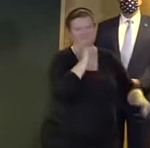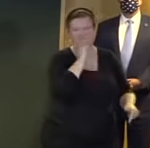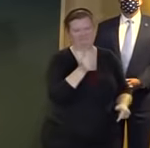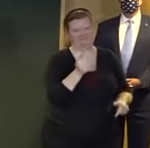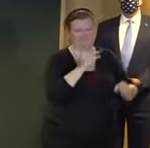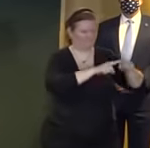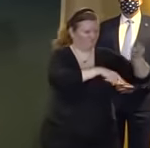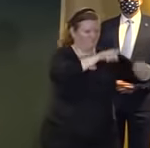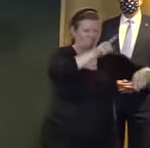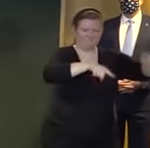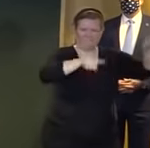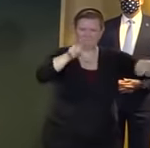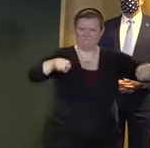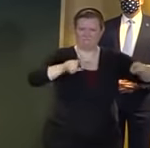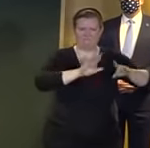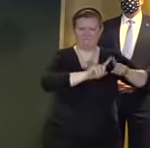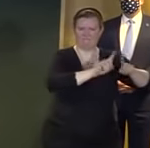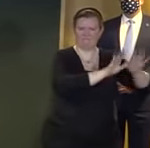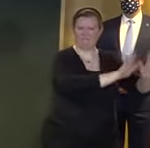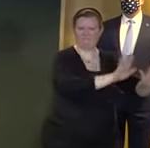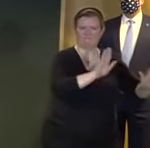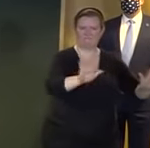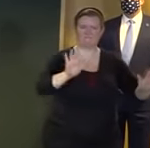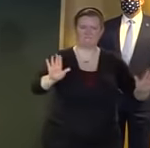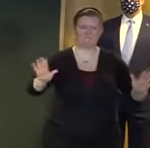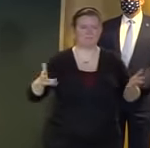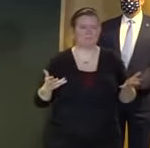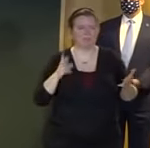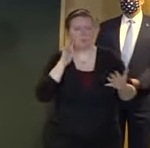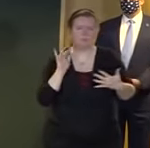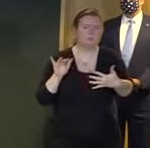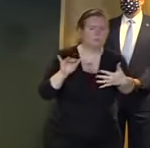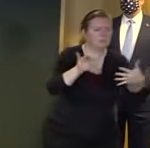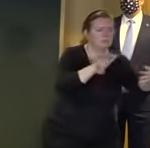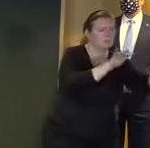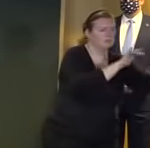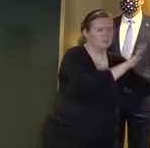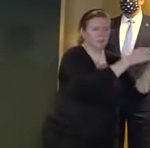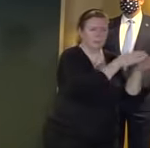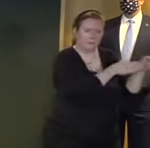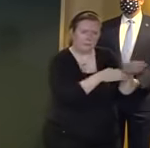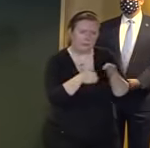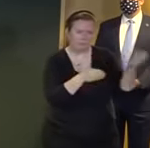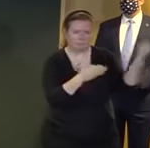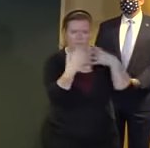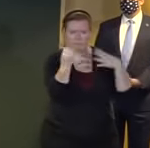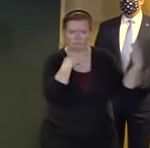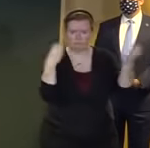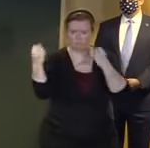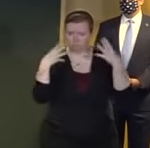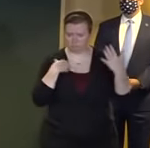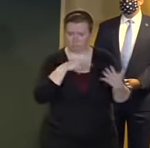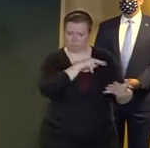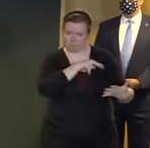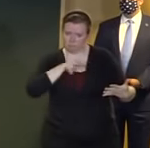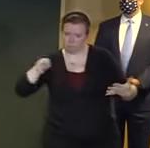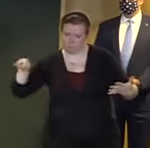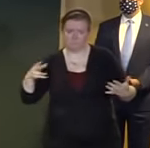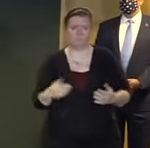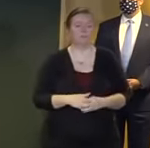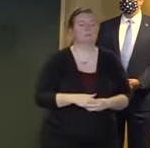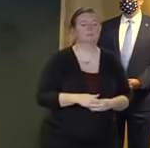we are we are you know working through that process i would say one last thing it's not unrelated as to what the general